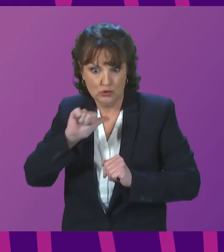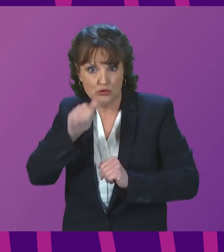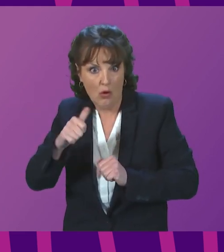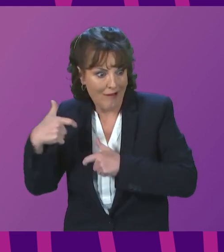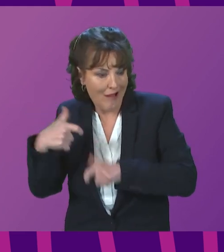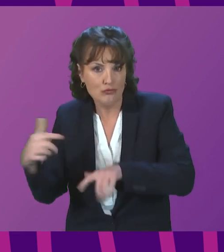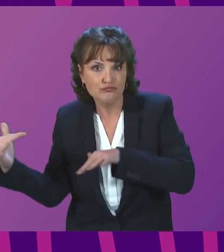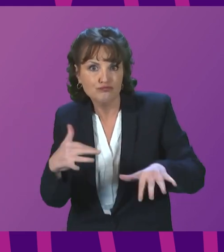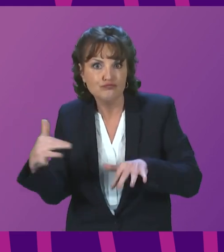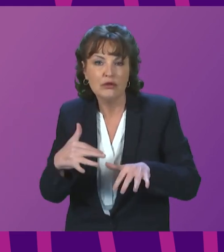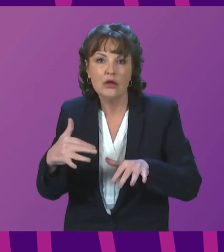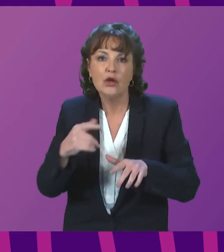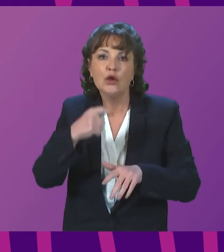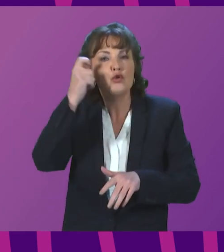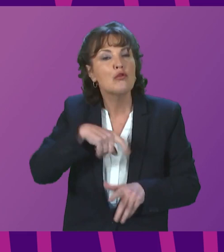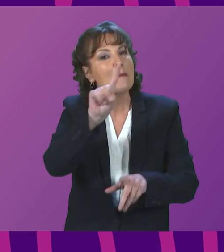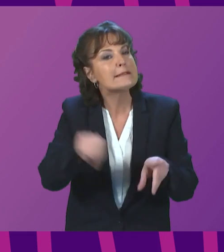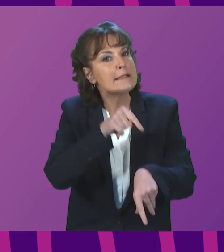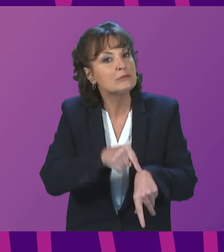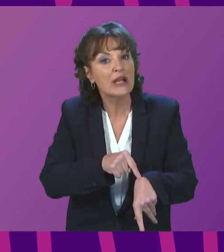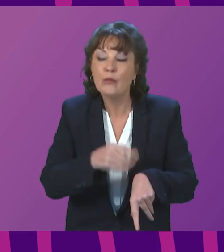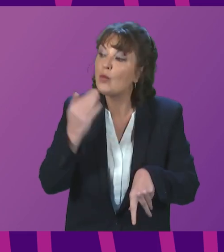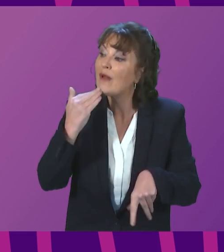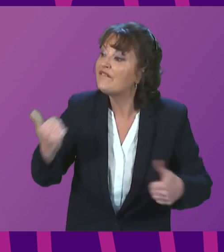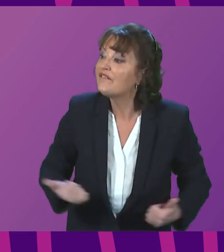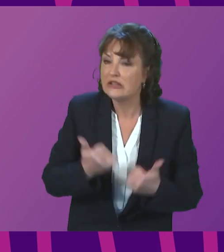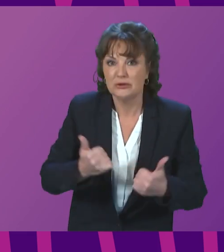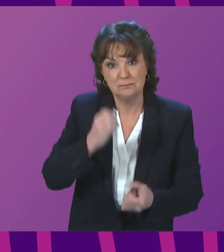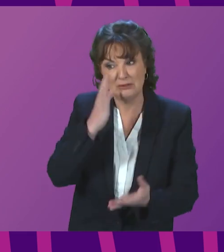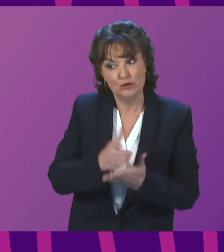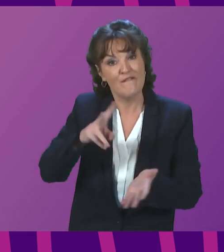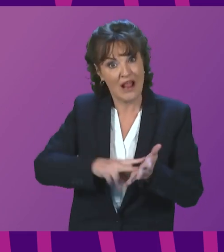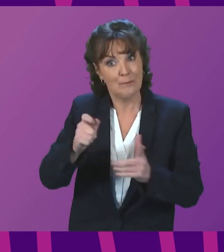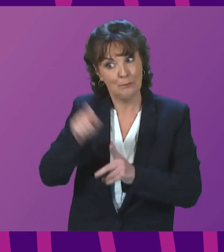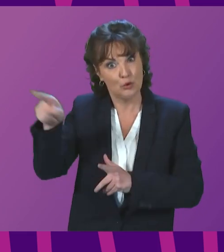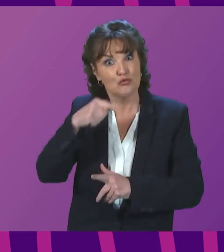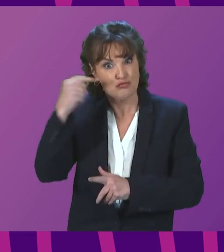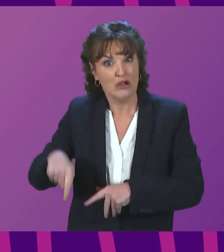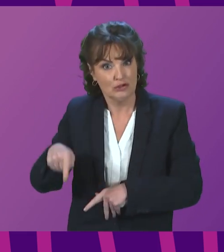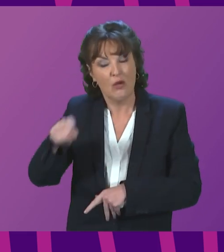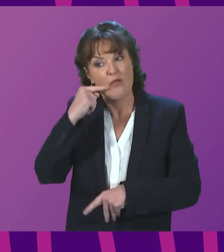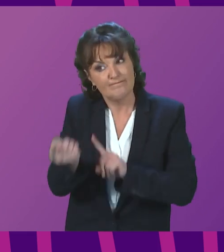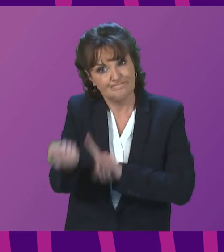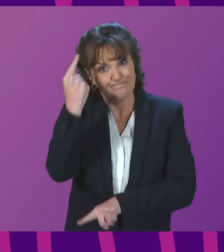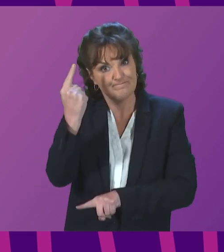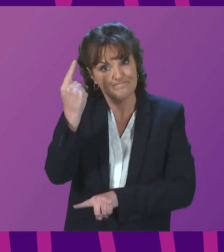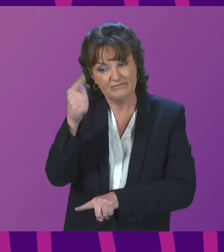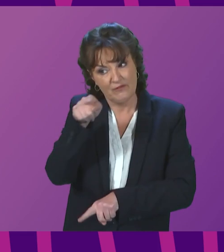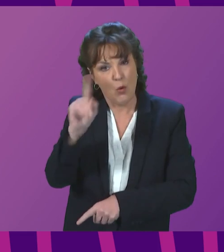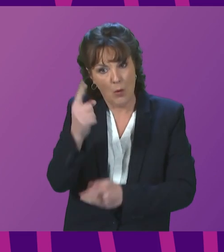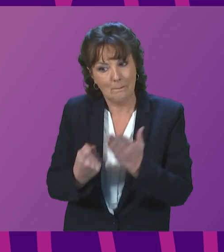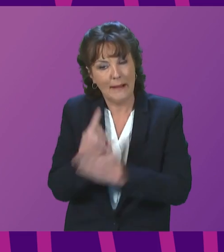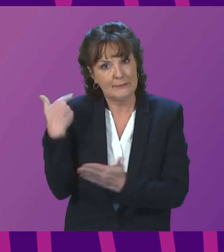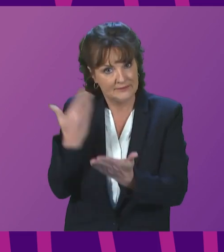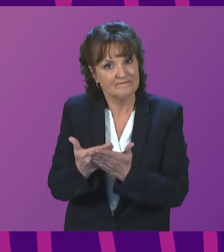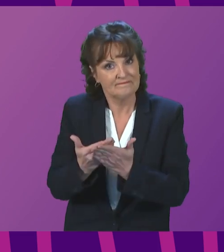for the actions that he is undertaking and the crimes he is committing now. Thank On refugees, can I say